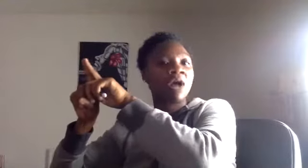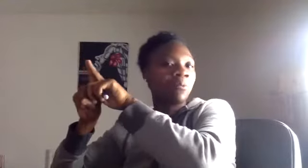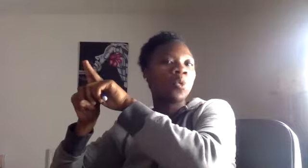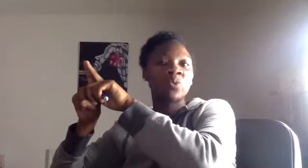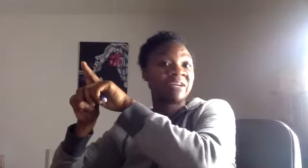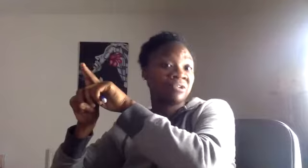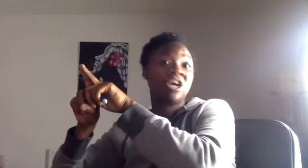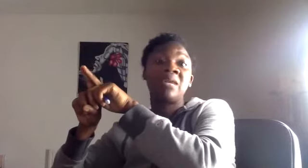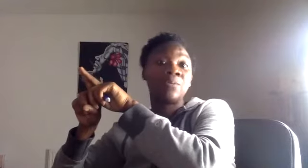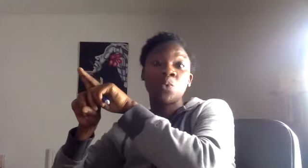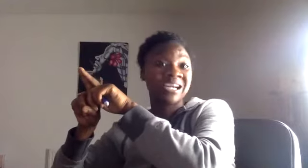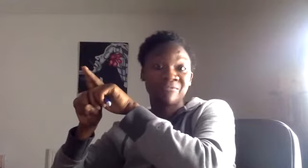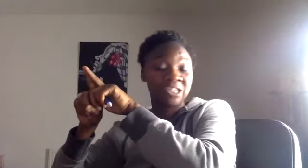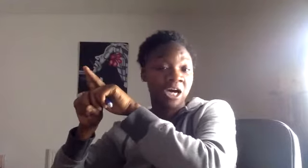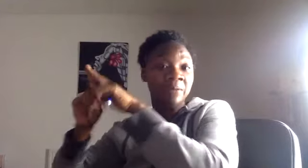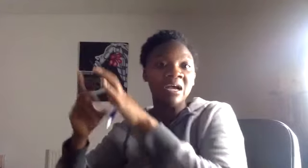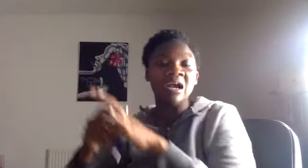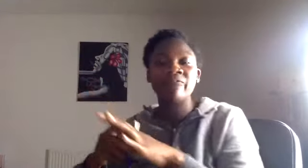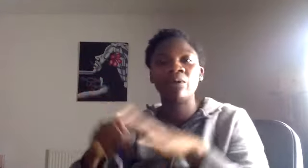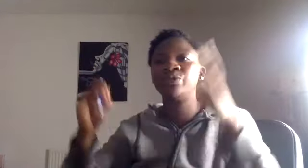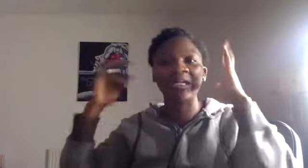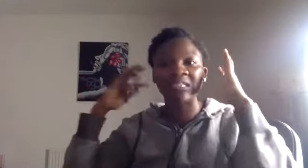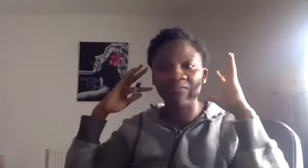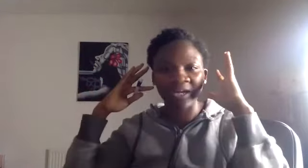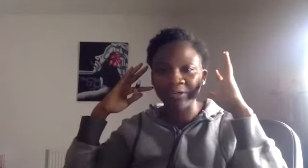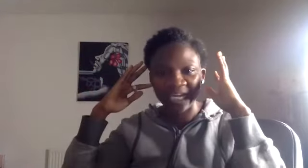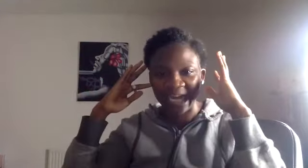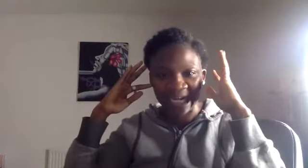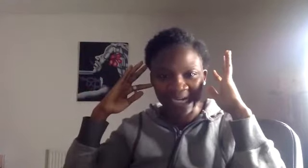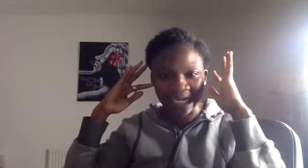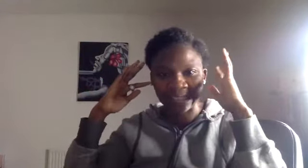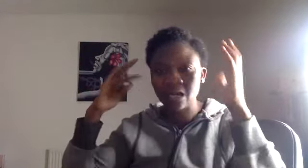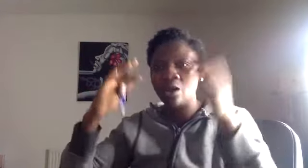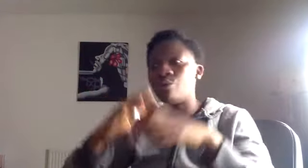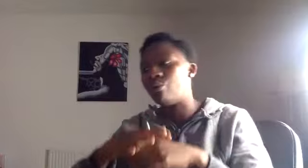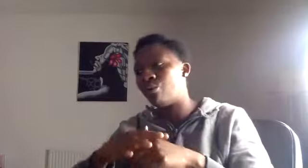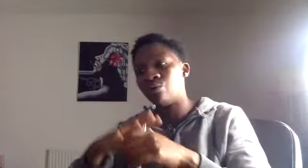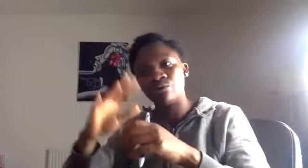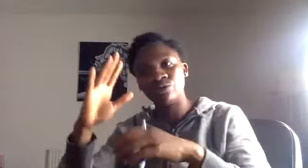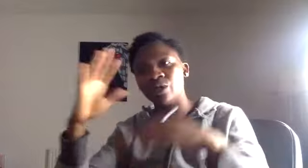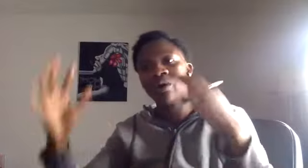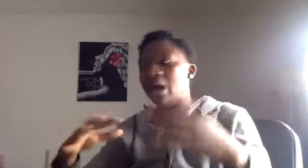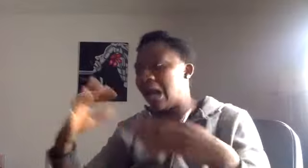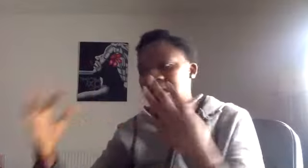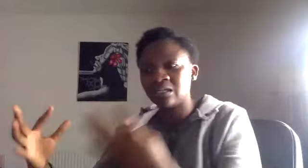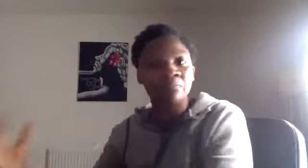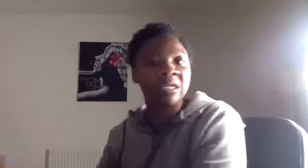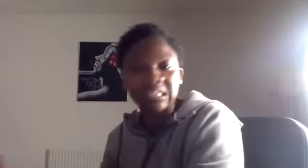I walked with every time and it would work every time. Everyone who had cervicogenic headaches or, you know, had a meniscal